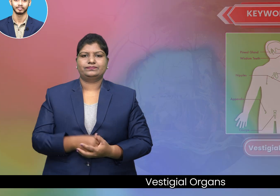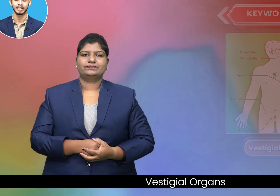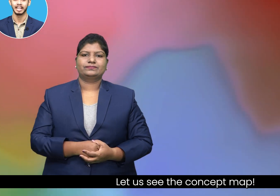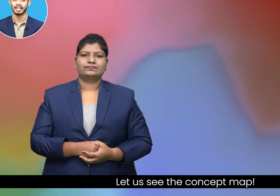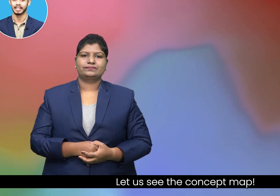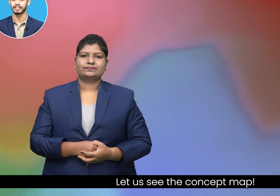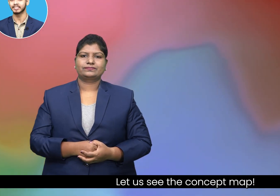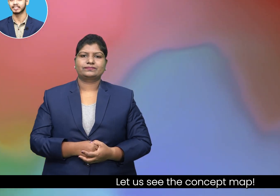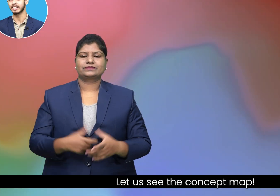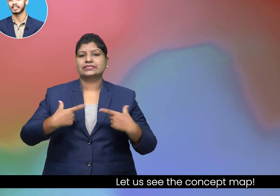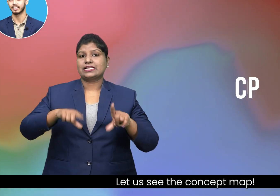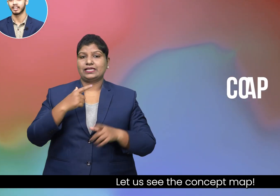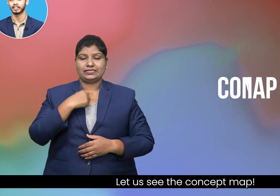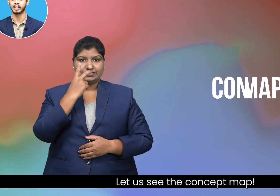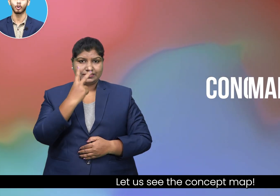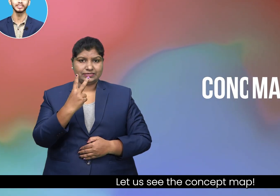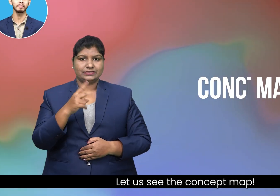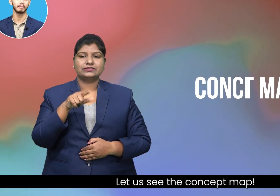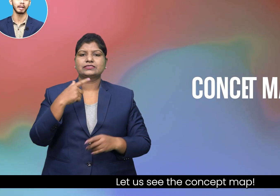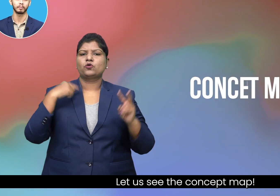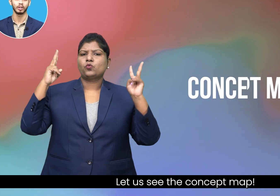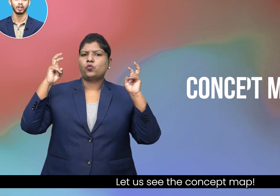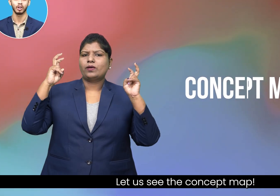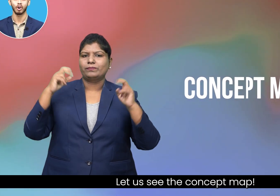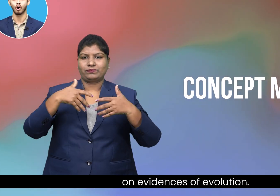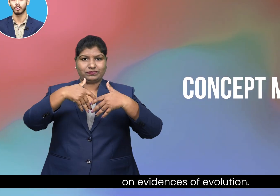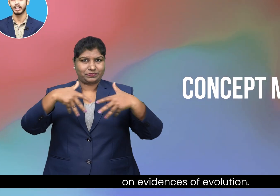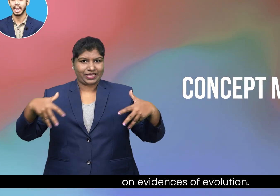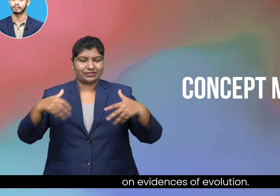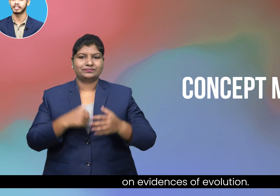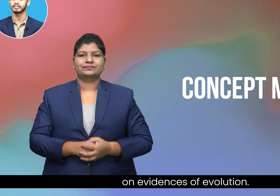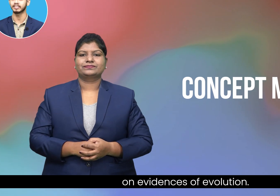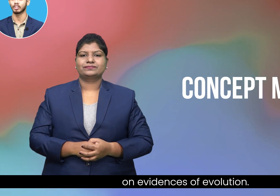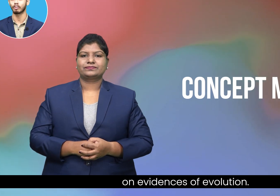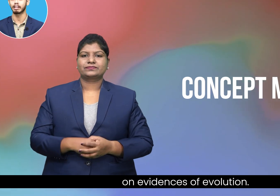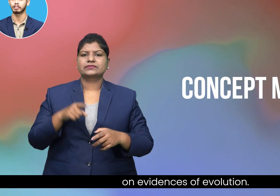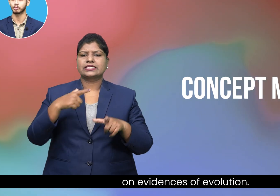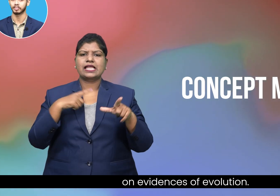Let us see the concept map on evidences of evolution